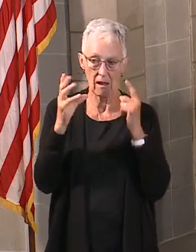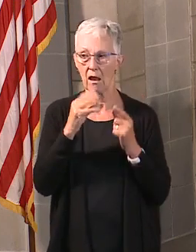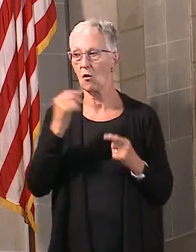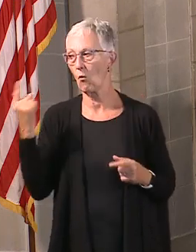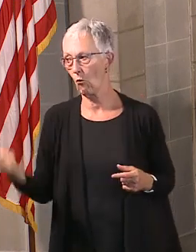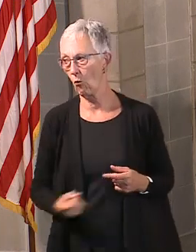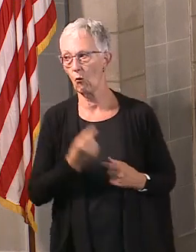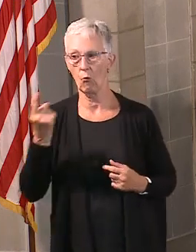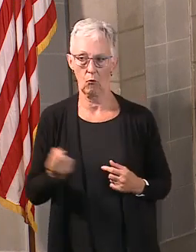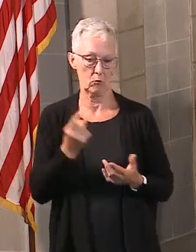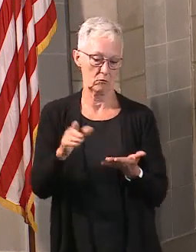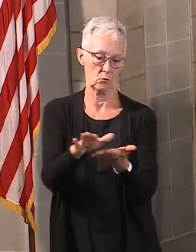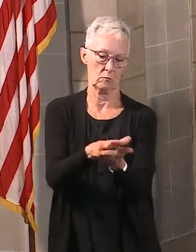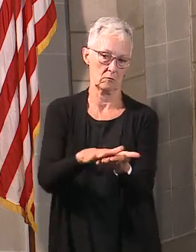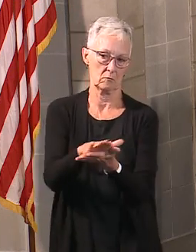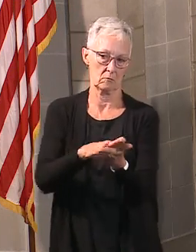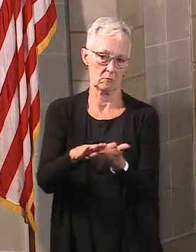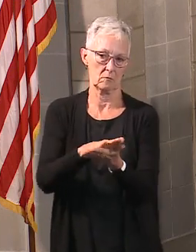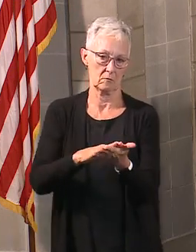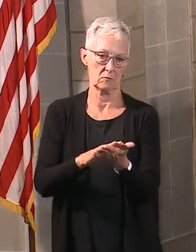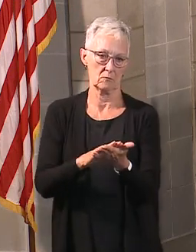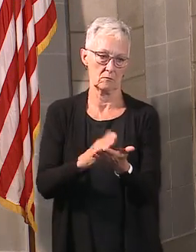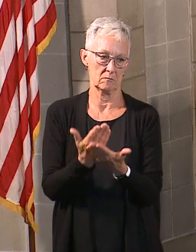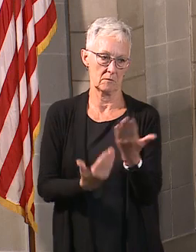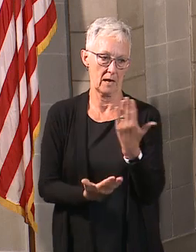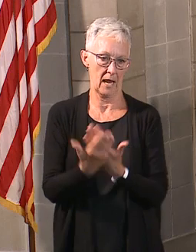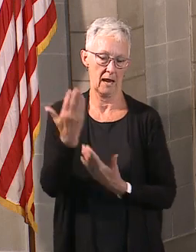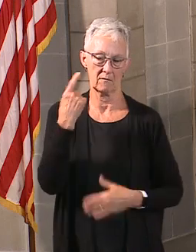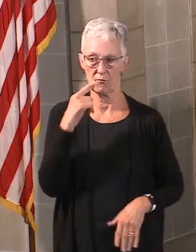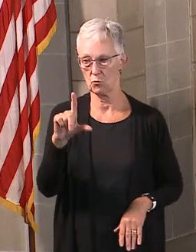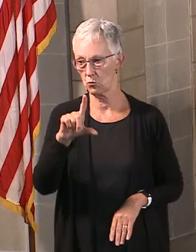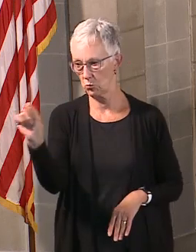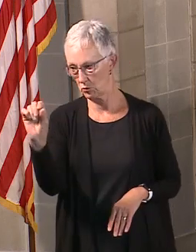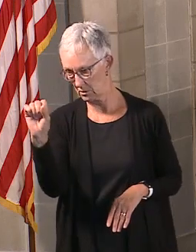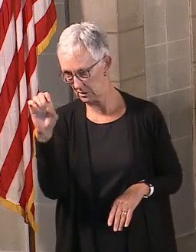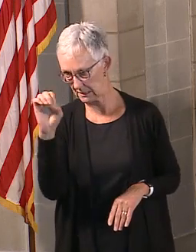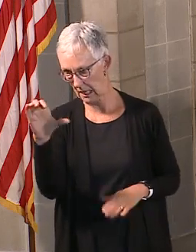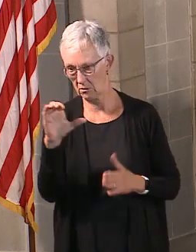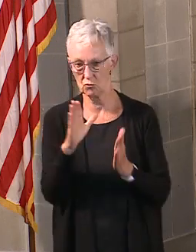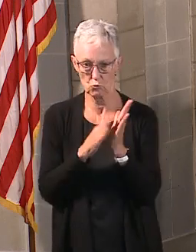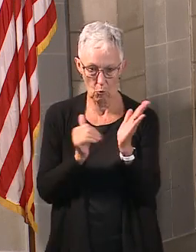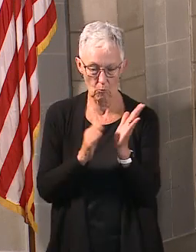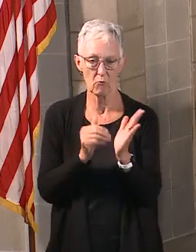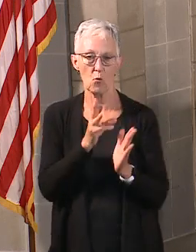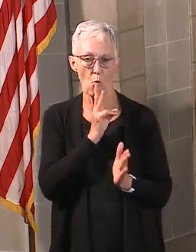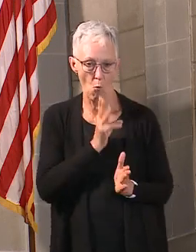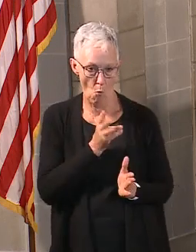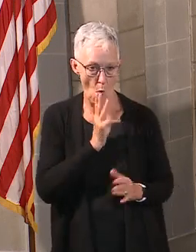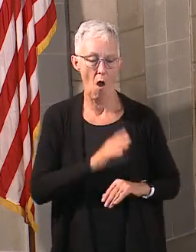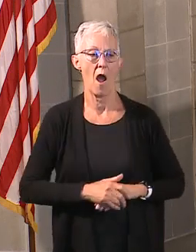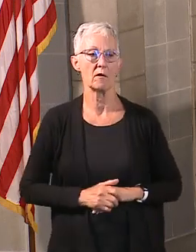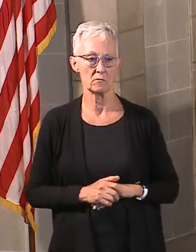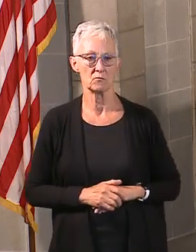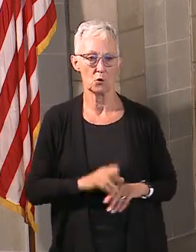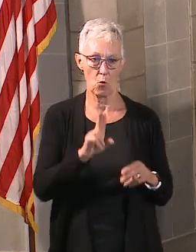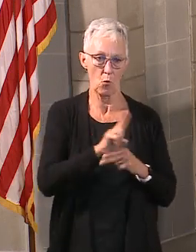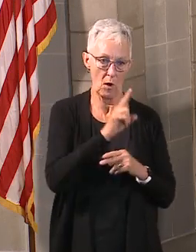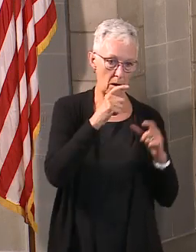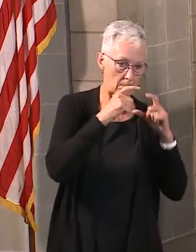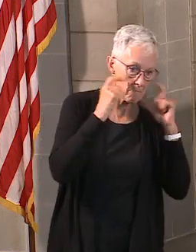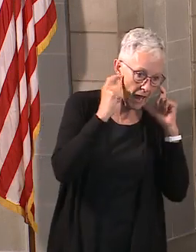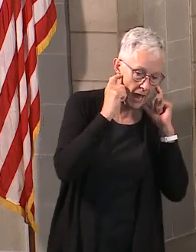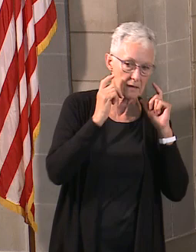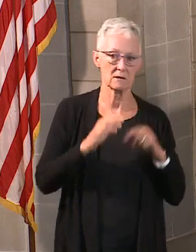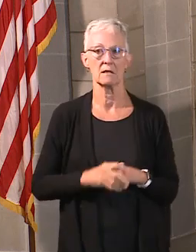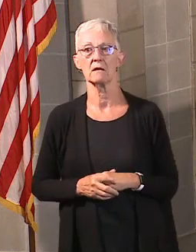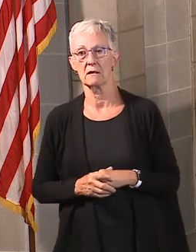to make sure we prevent the slowest virus. So, again, keep that six-foot of distance from yourself and other people. Wear a mask when you go to the store, wash your hands, and